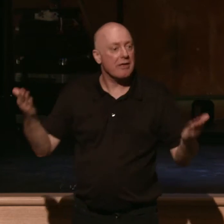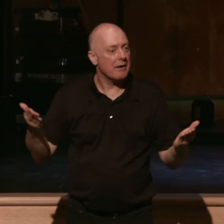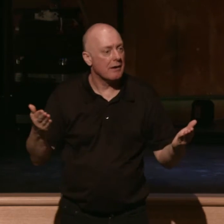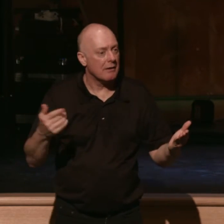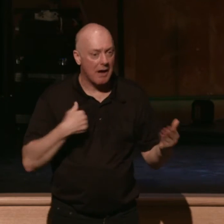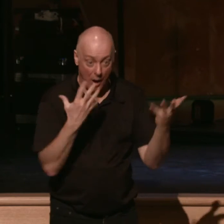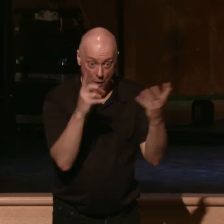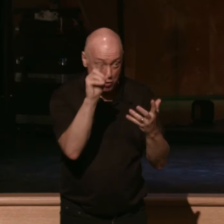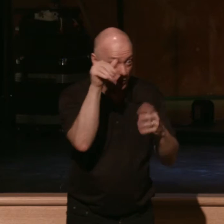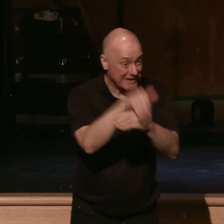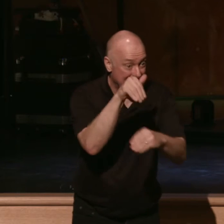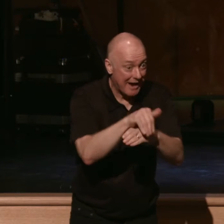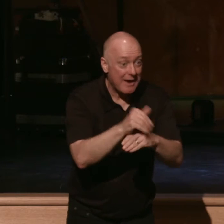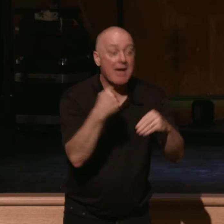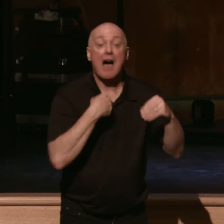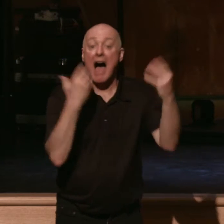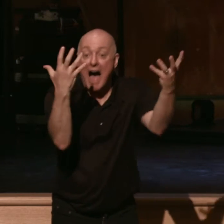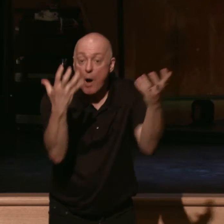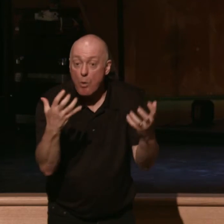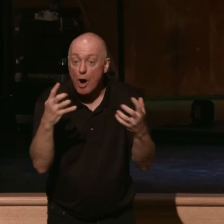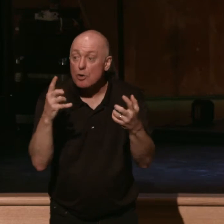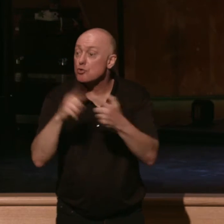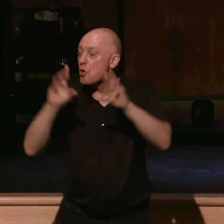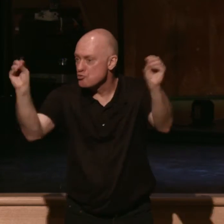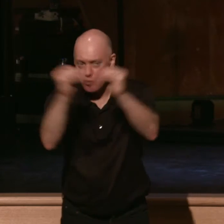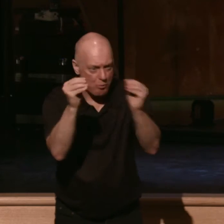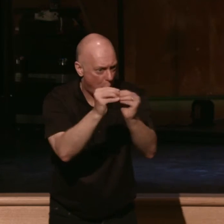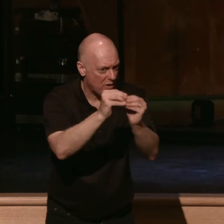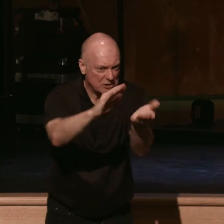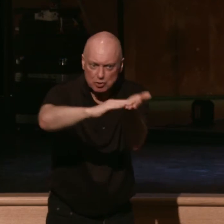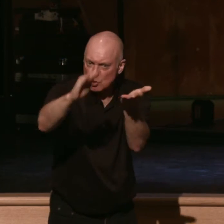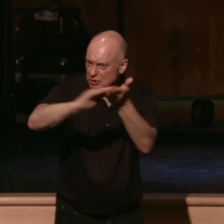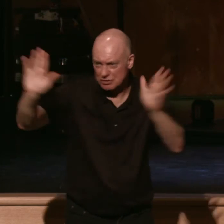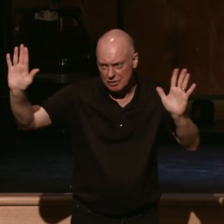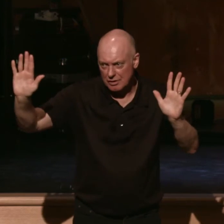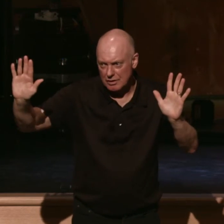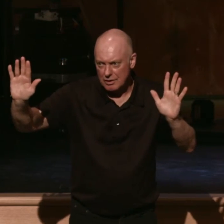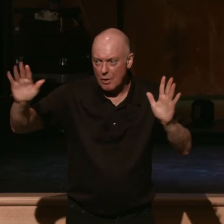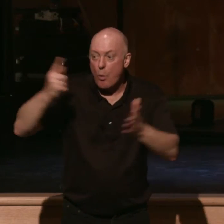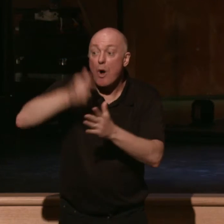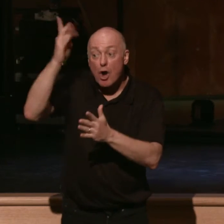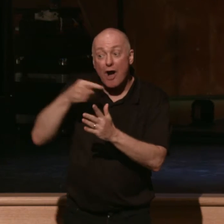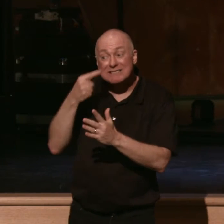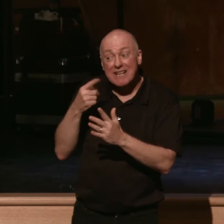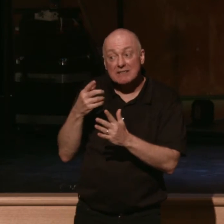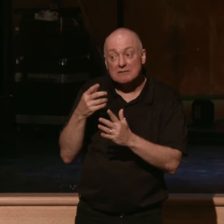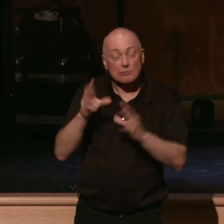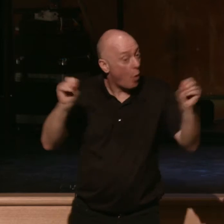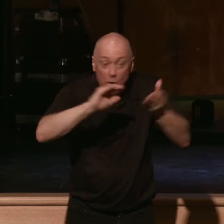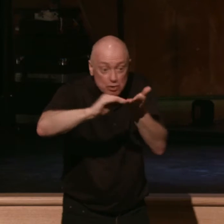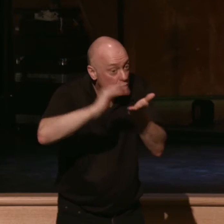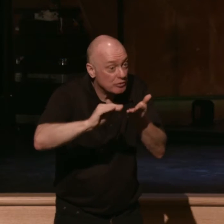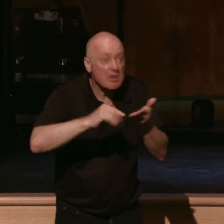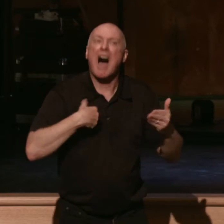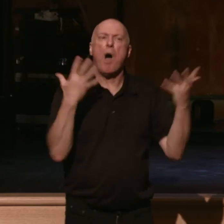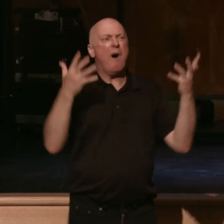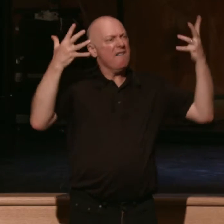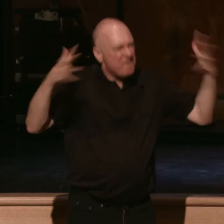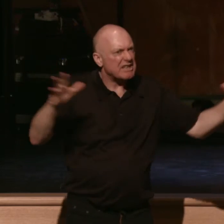to do tonight. I want to no longer excuse what God in his word says is inexcusable. I want to be done with the sin of complaining in my